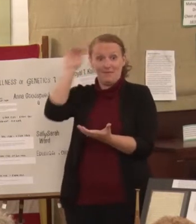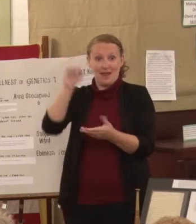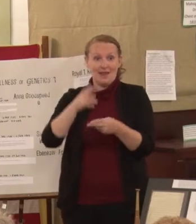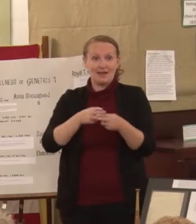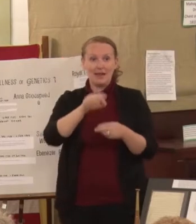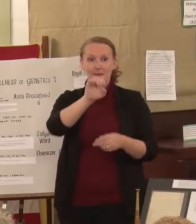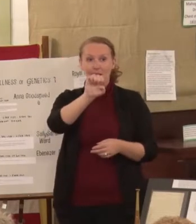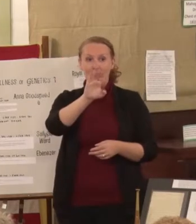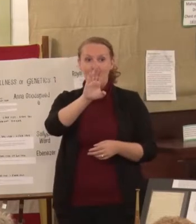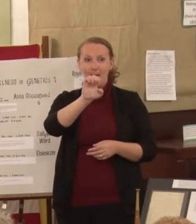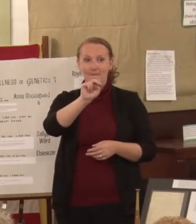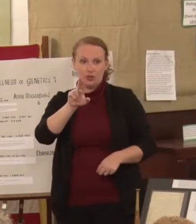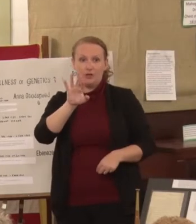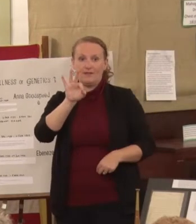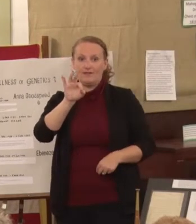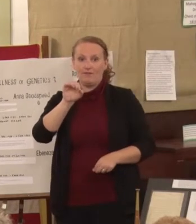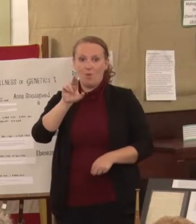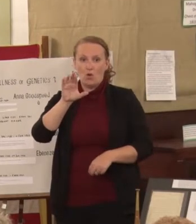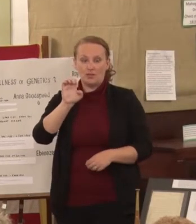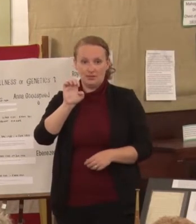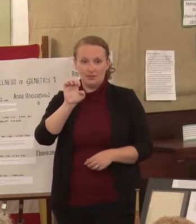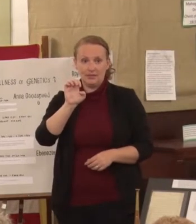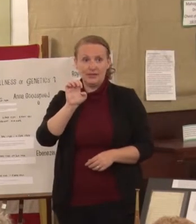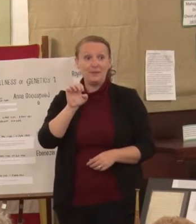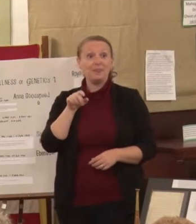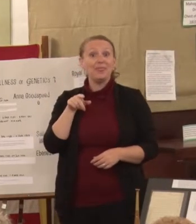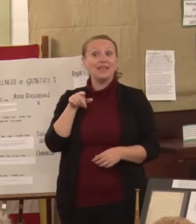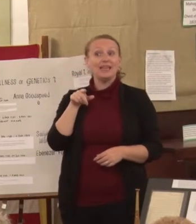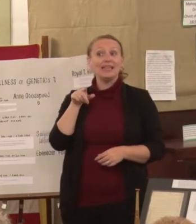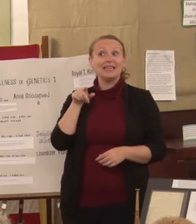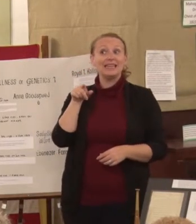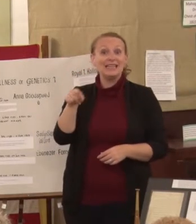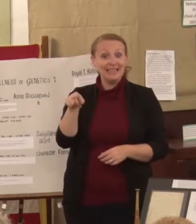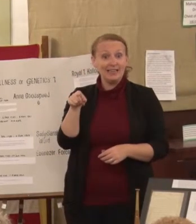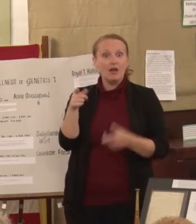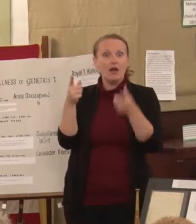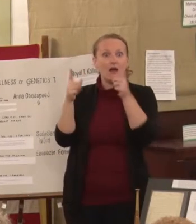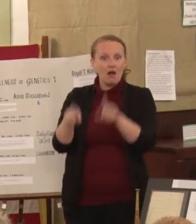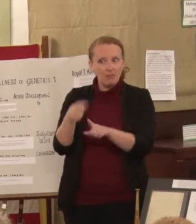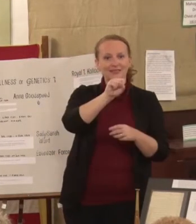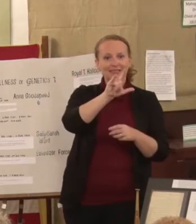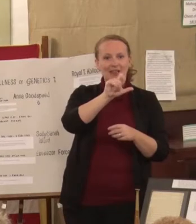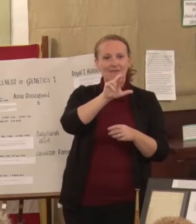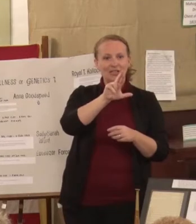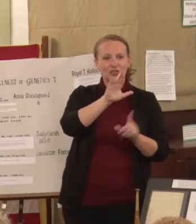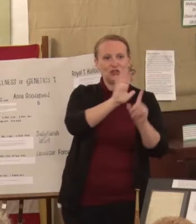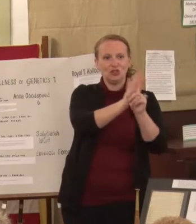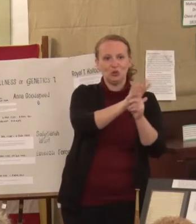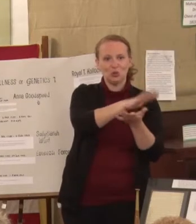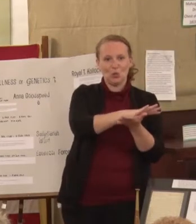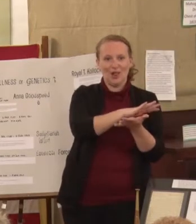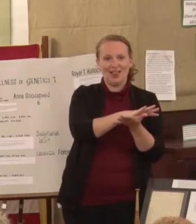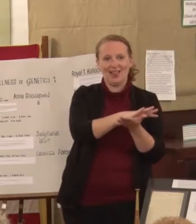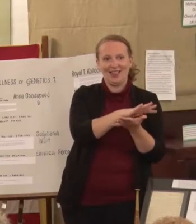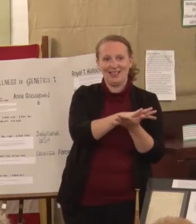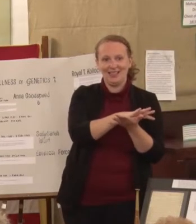the students in Sylvester Gilbert's school. Sylvester must have been pretty proud.